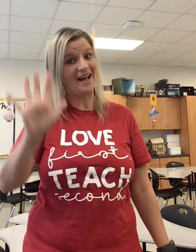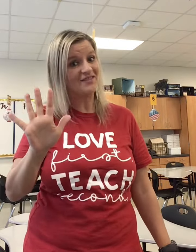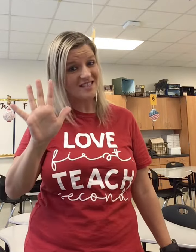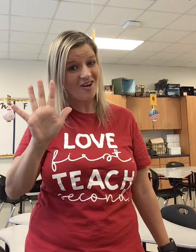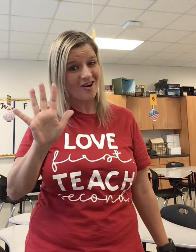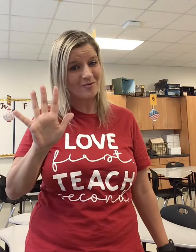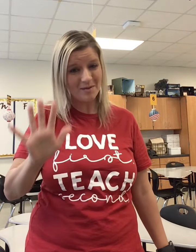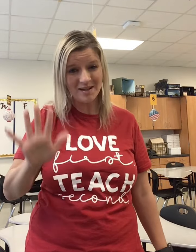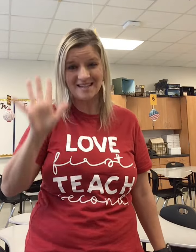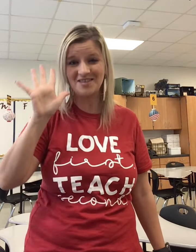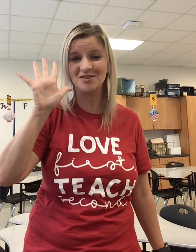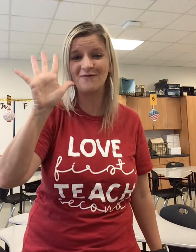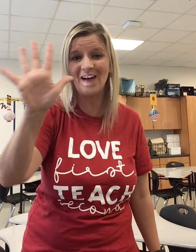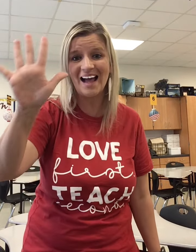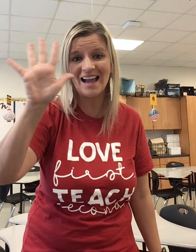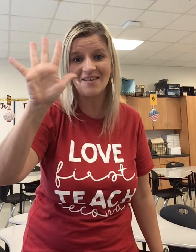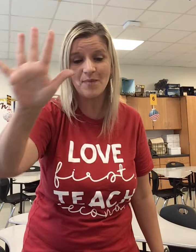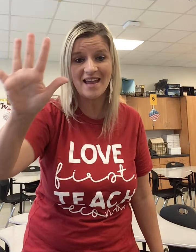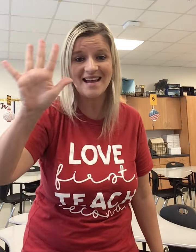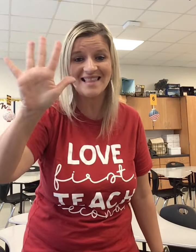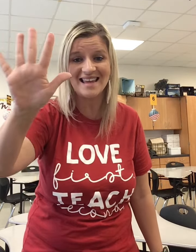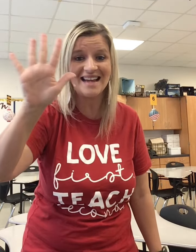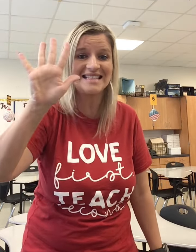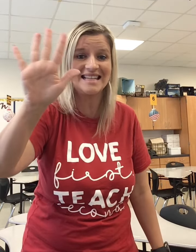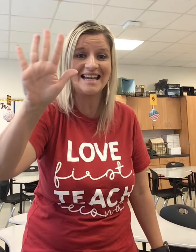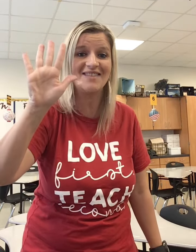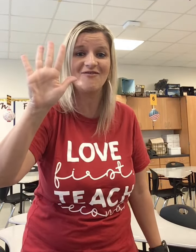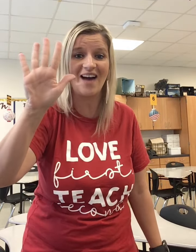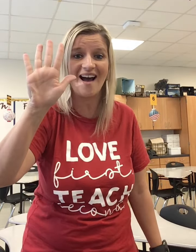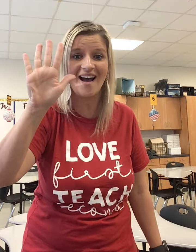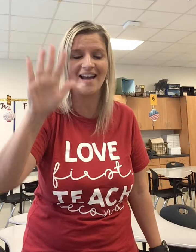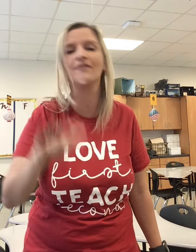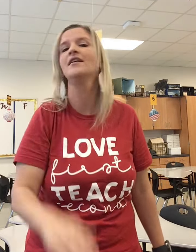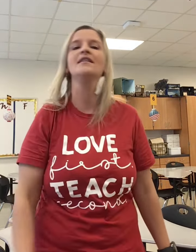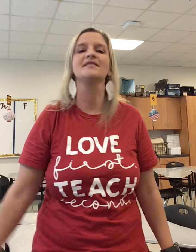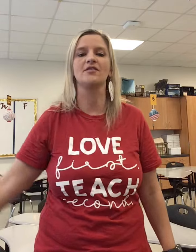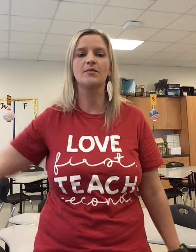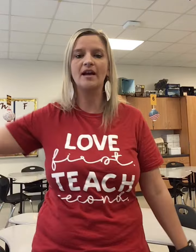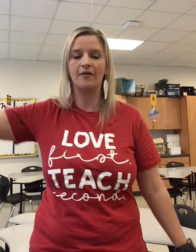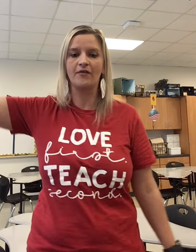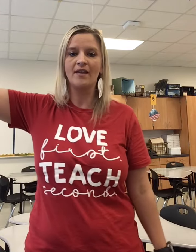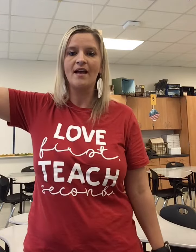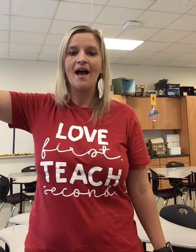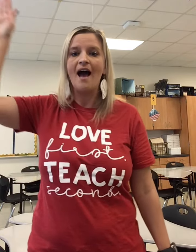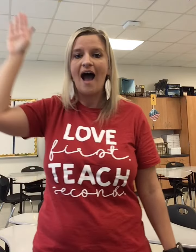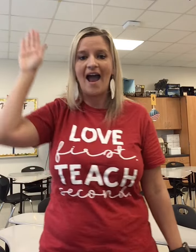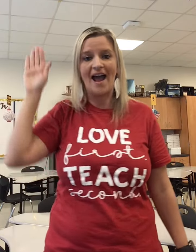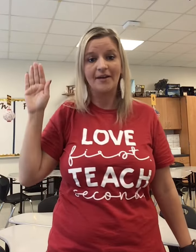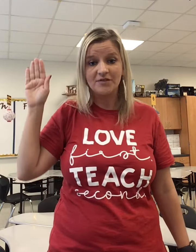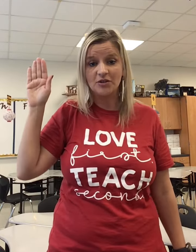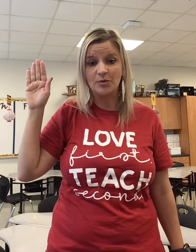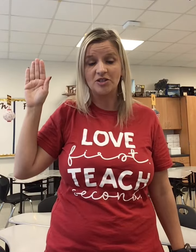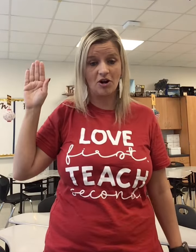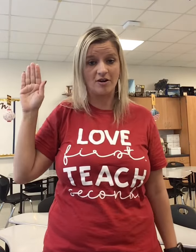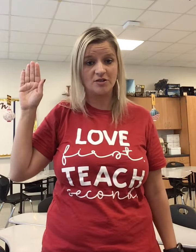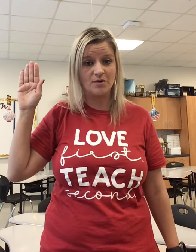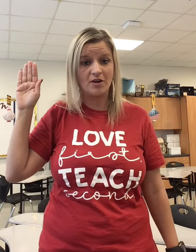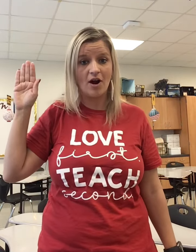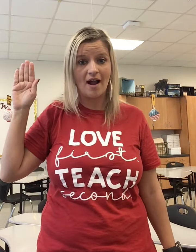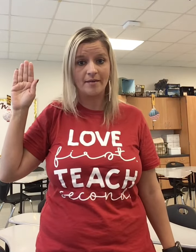5 is the hard one because there's five big things in 5. So here we go. I have to be charged with a crime,